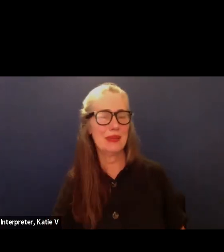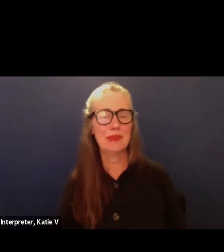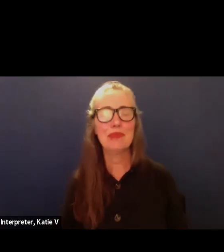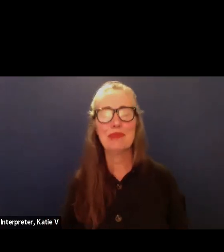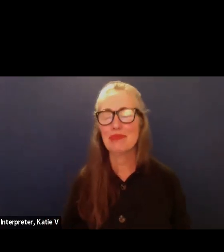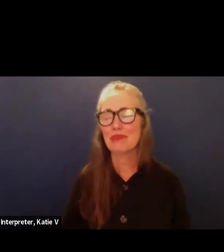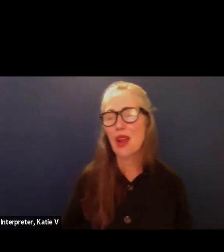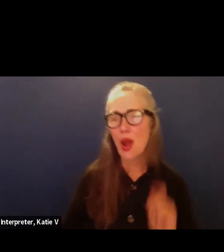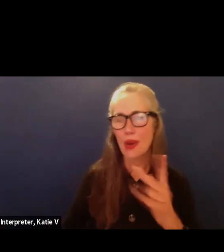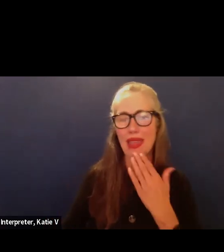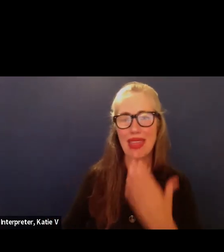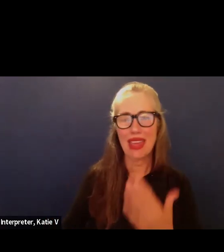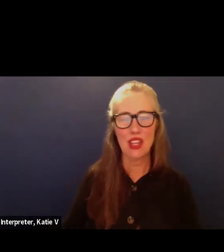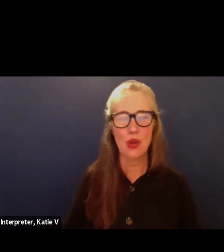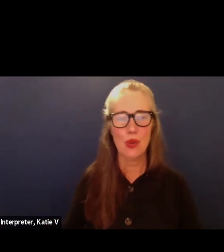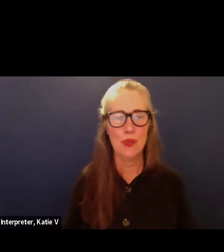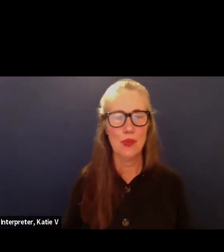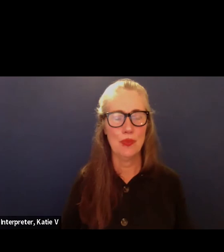Okay. Thank you.